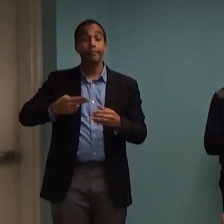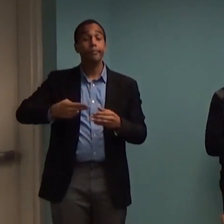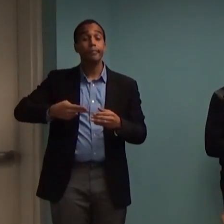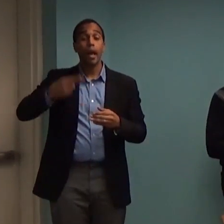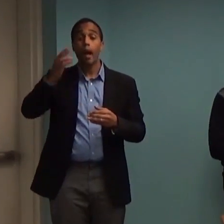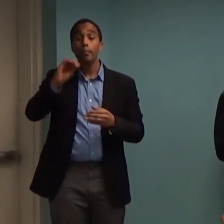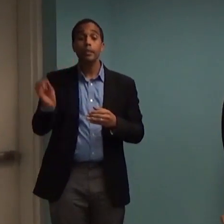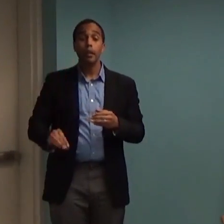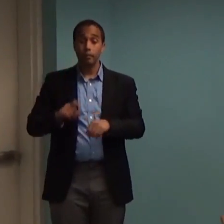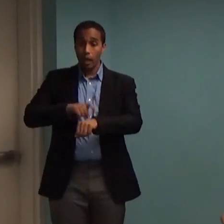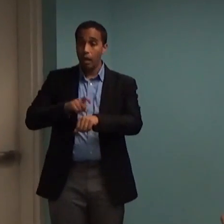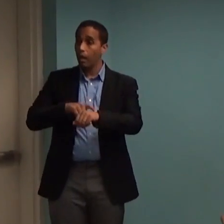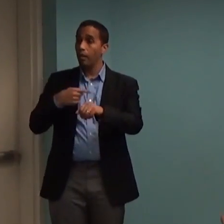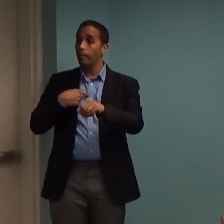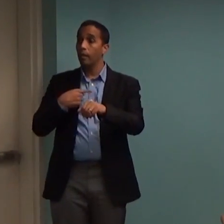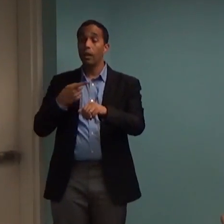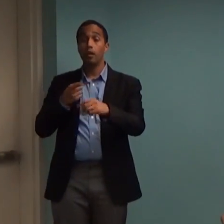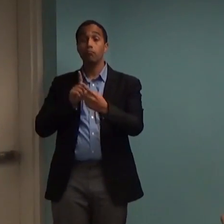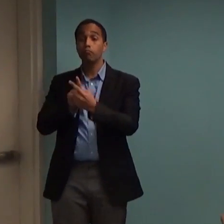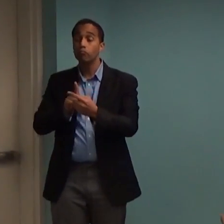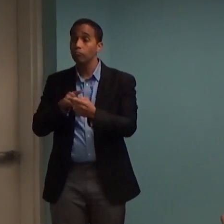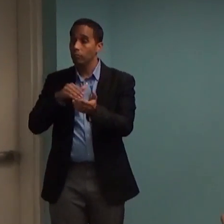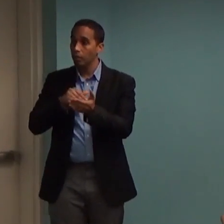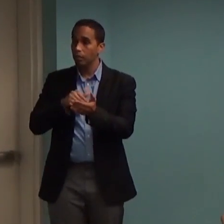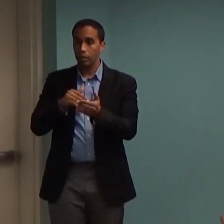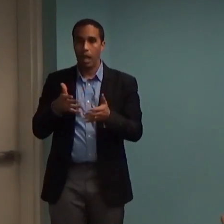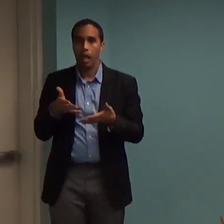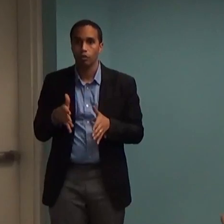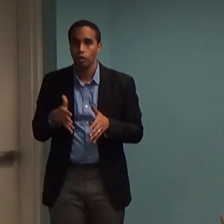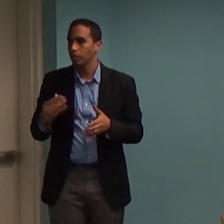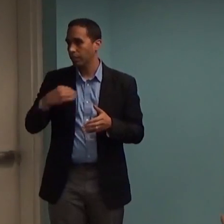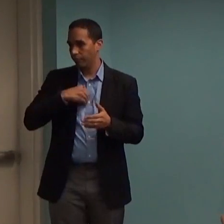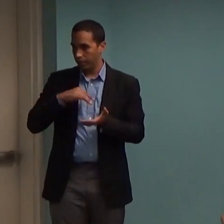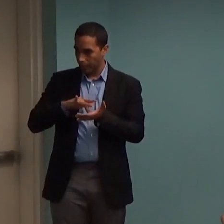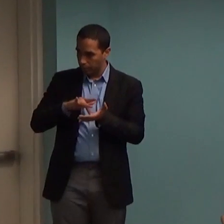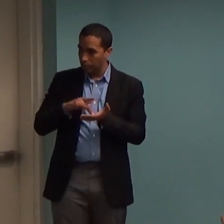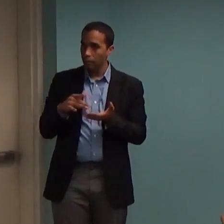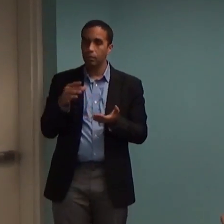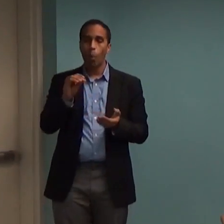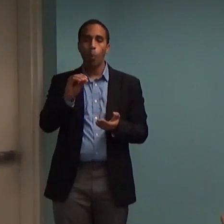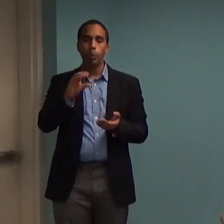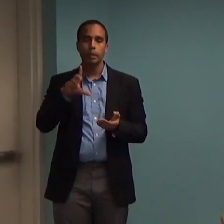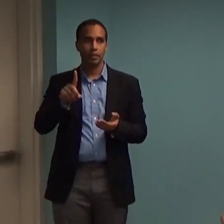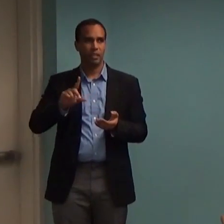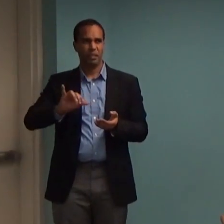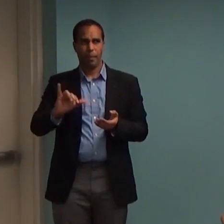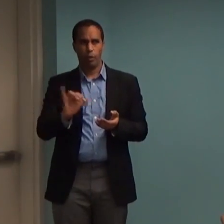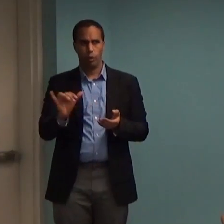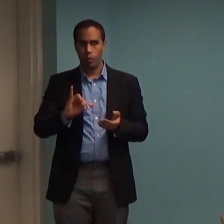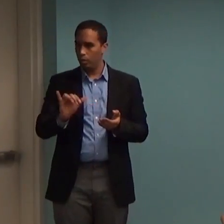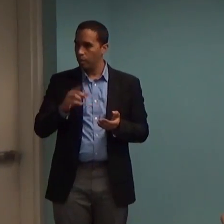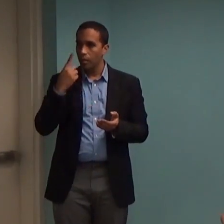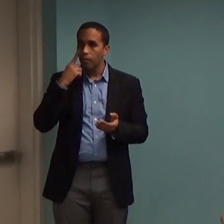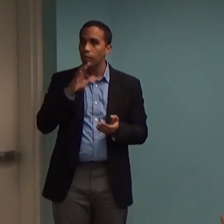medication if you were complaining about anxiousness. Obsessive-compulsive problems. Again, like I mentioned for children. Attention problems.